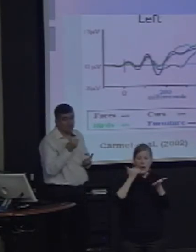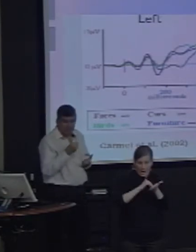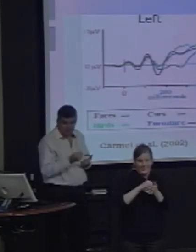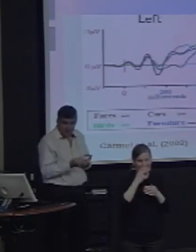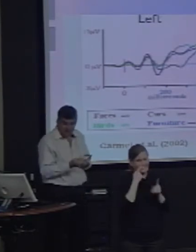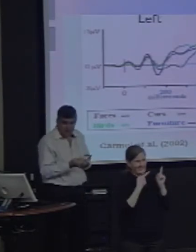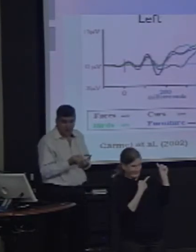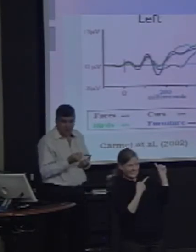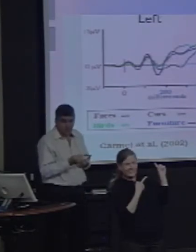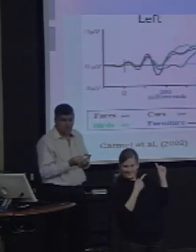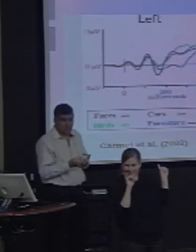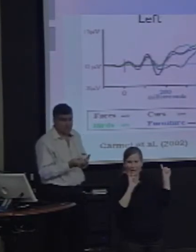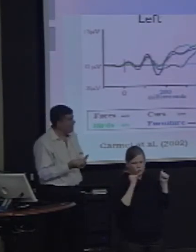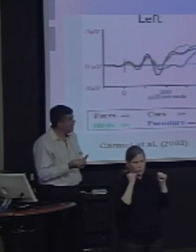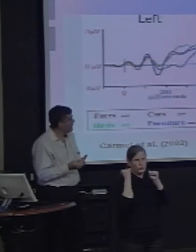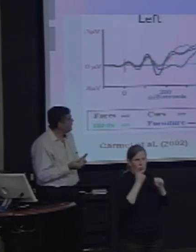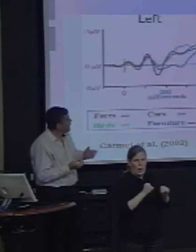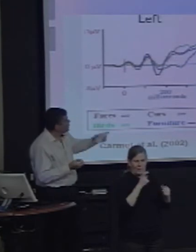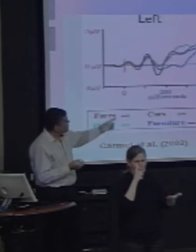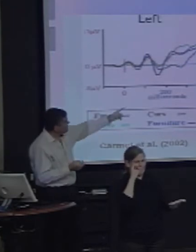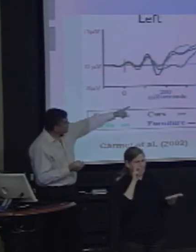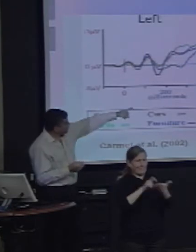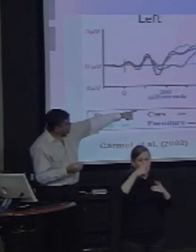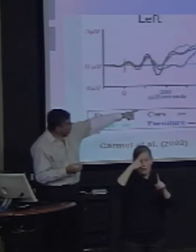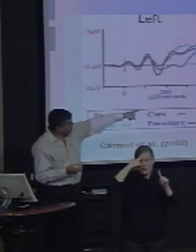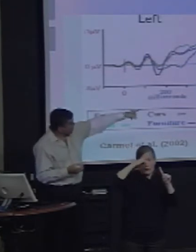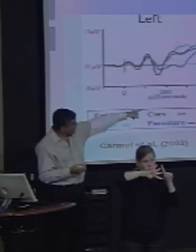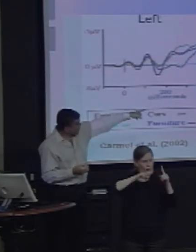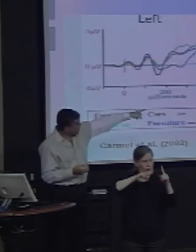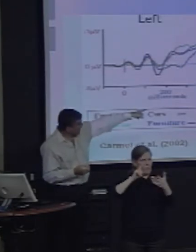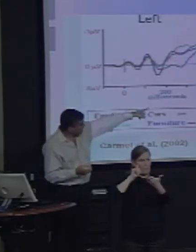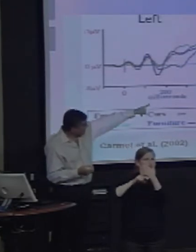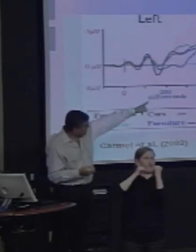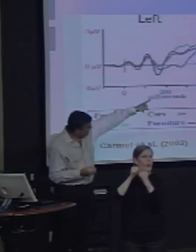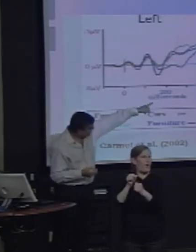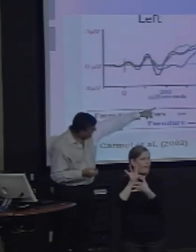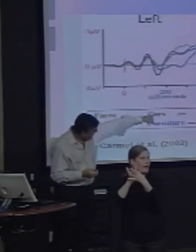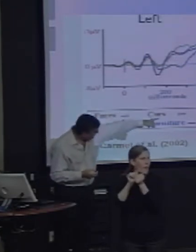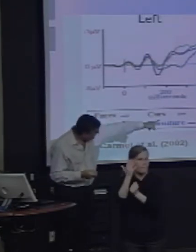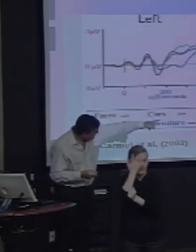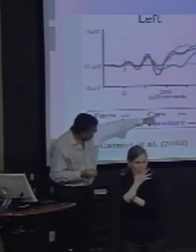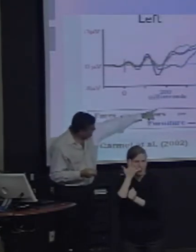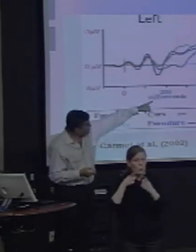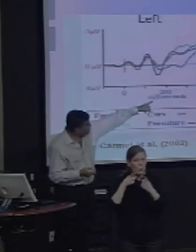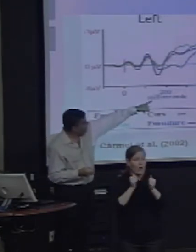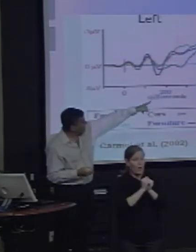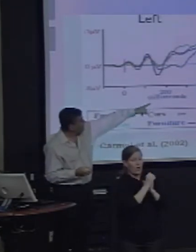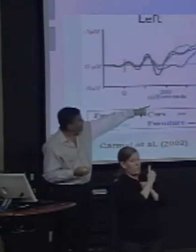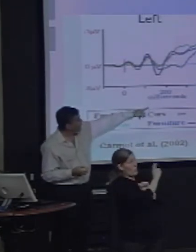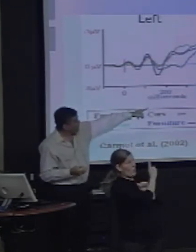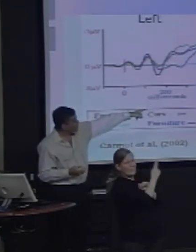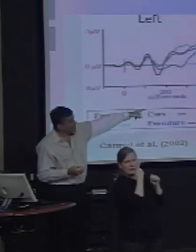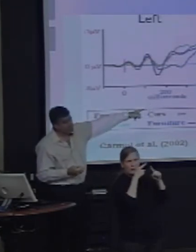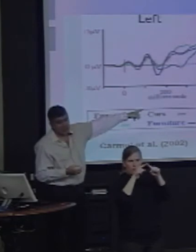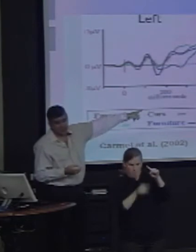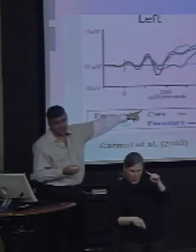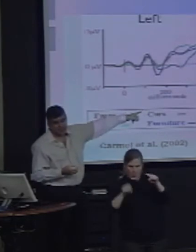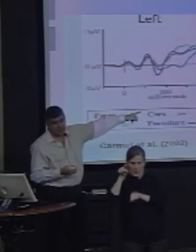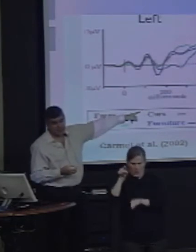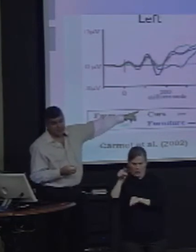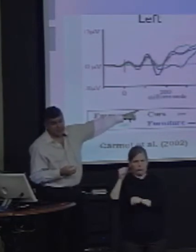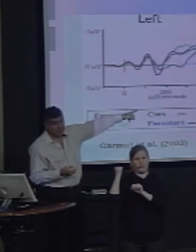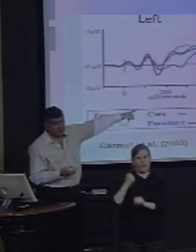of face processing, much more strongly on the right, that little negative deflection there at about